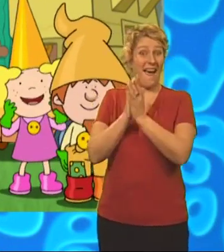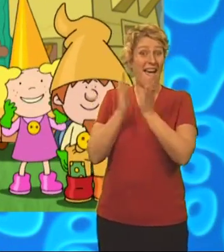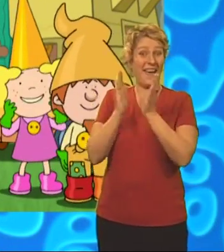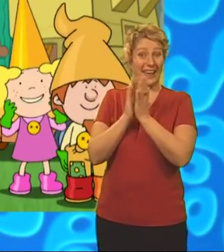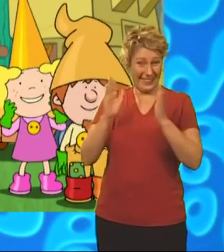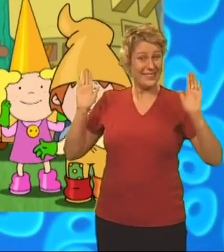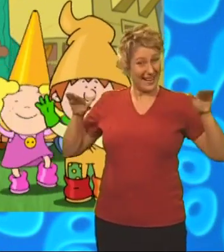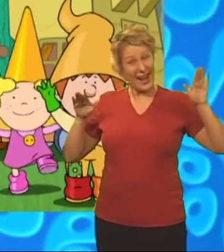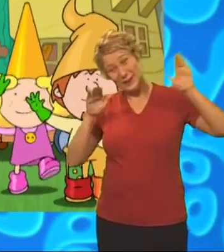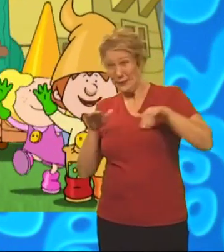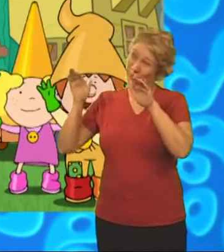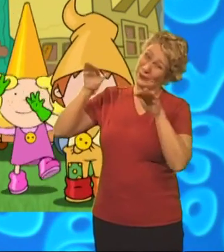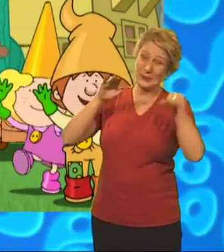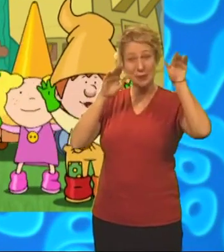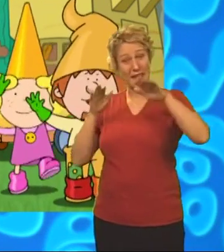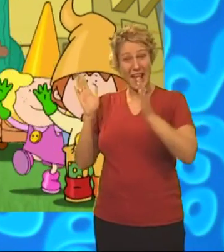fly. Yip, yip, yip.